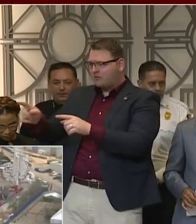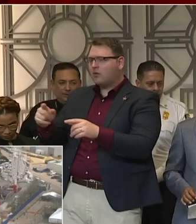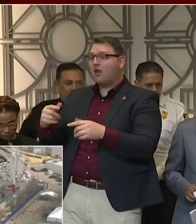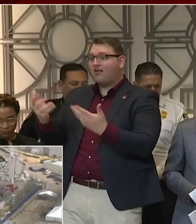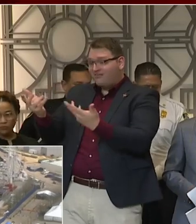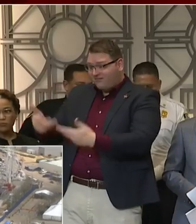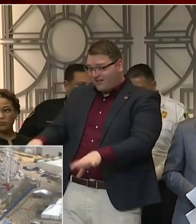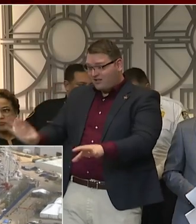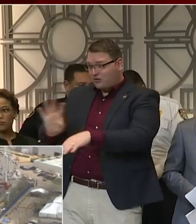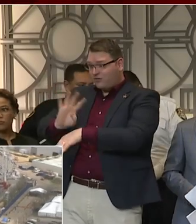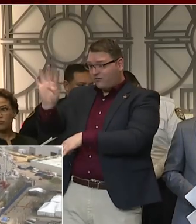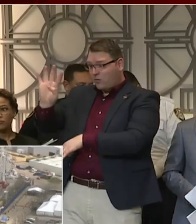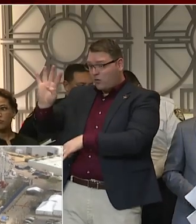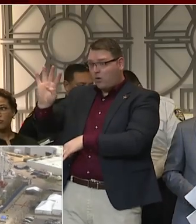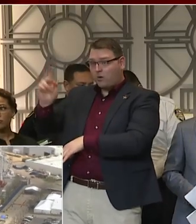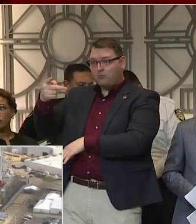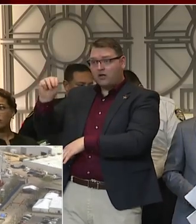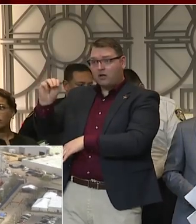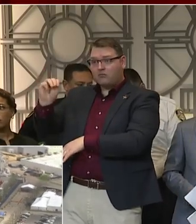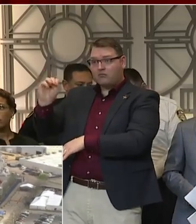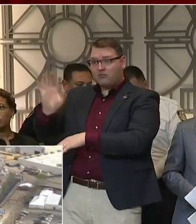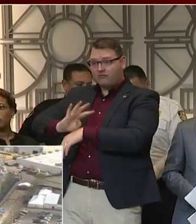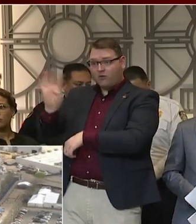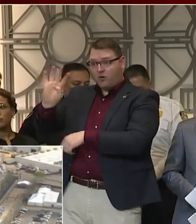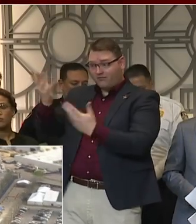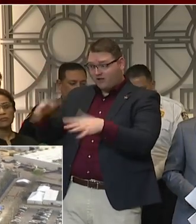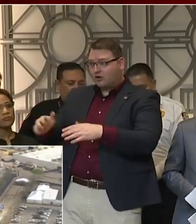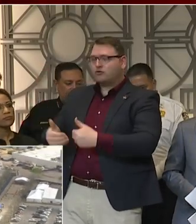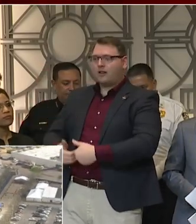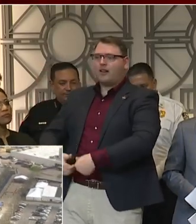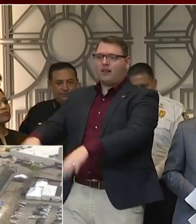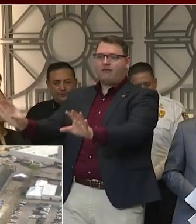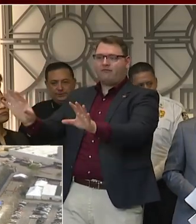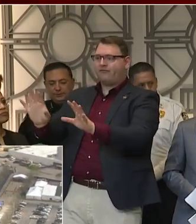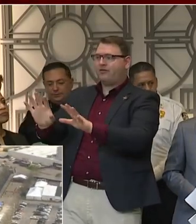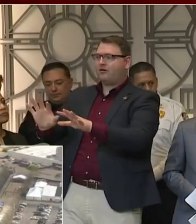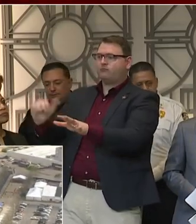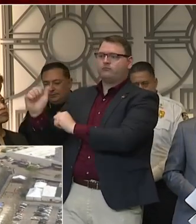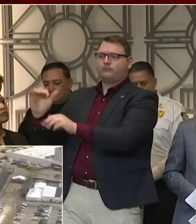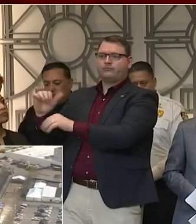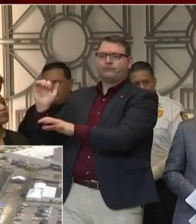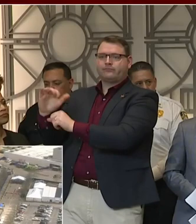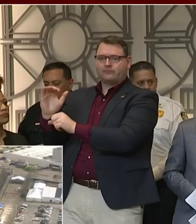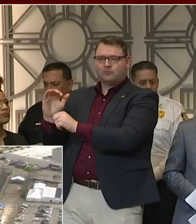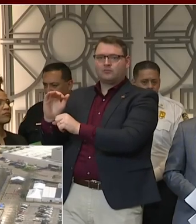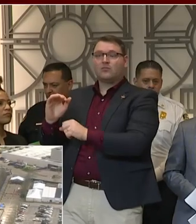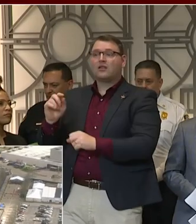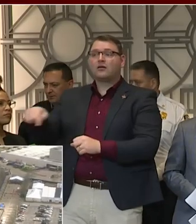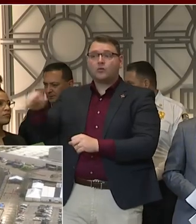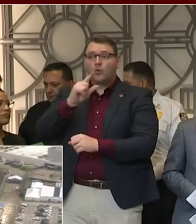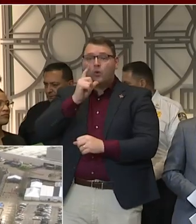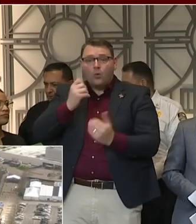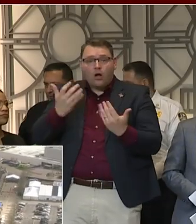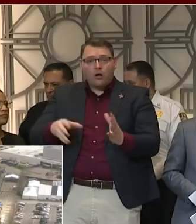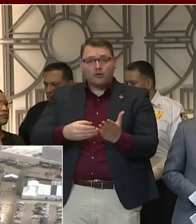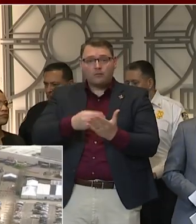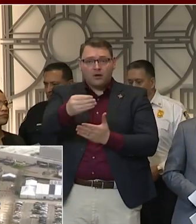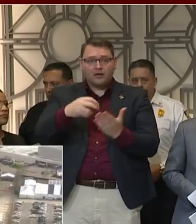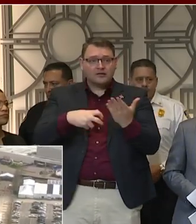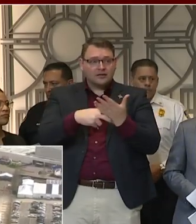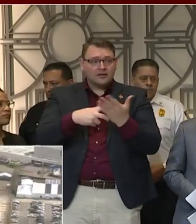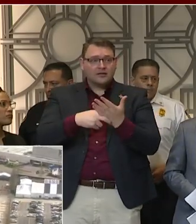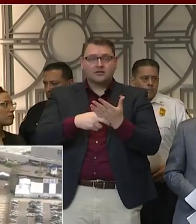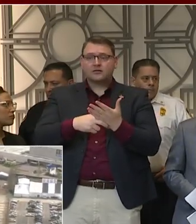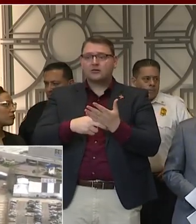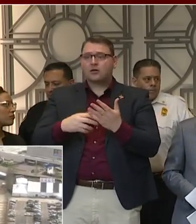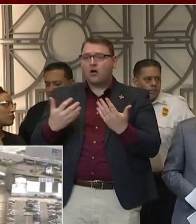grounds by 4 p.m. And for those who are holding pre-purchased items, whether those be tickets or whether those be carnival